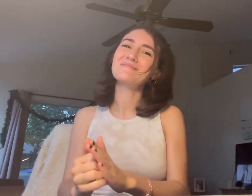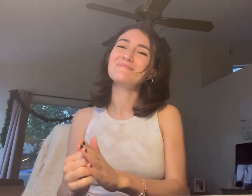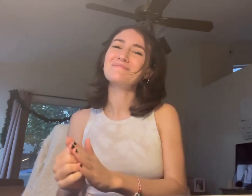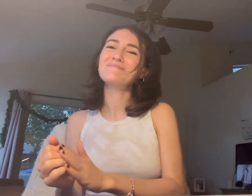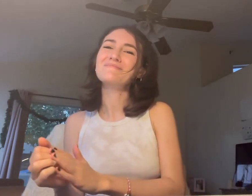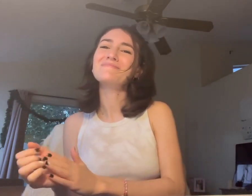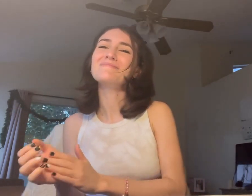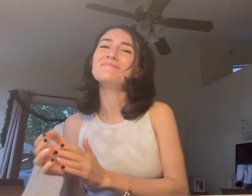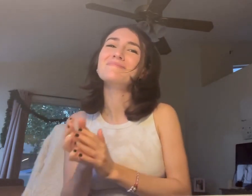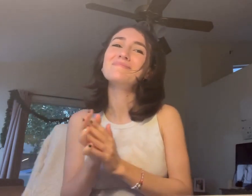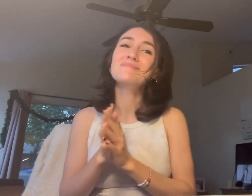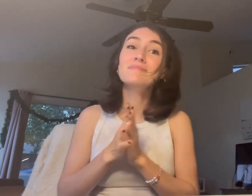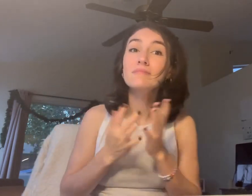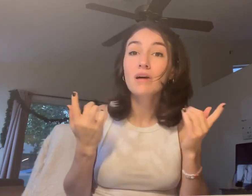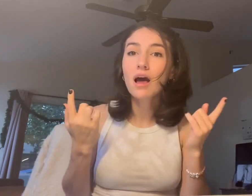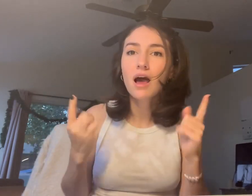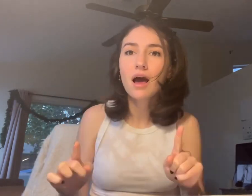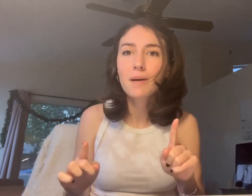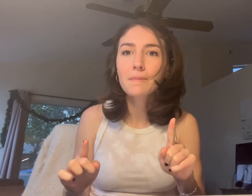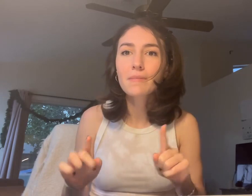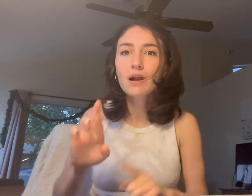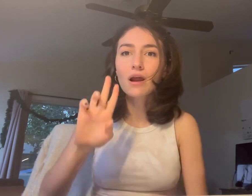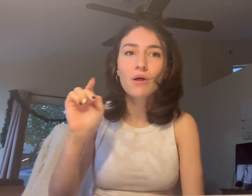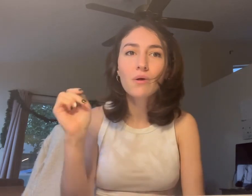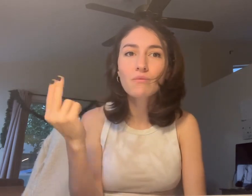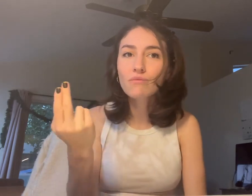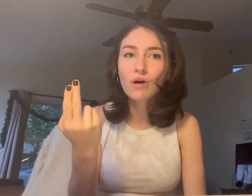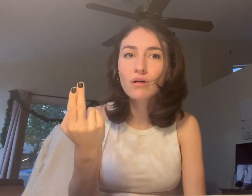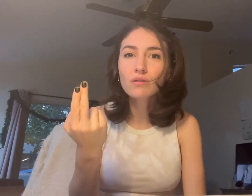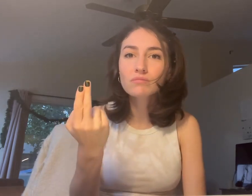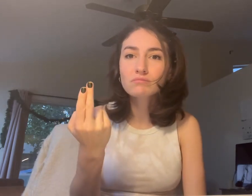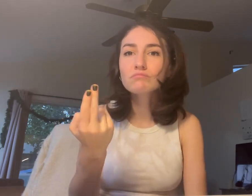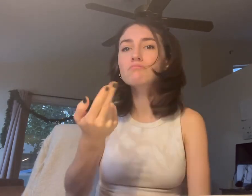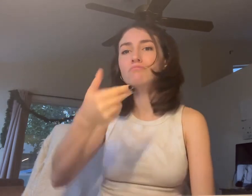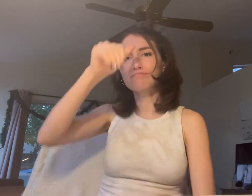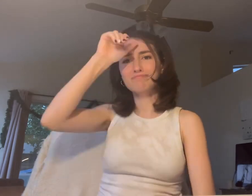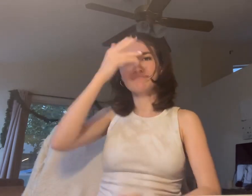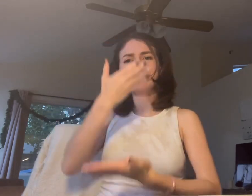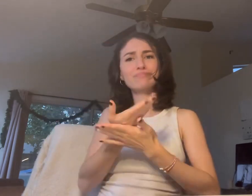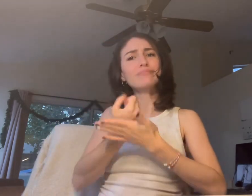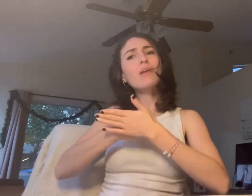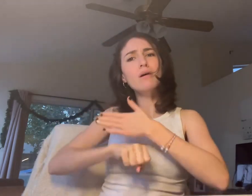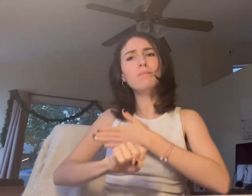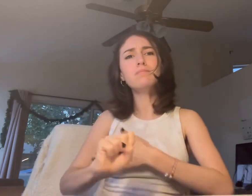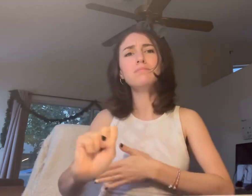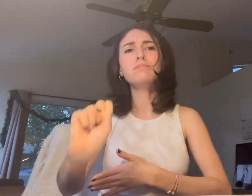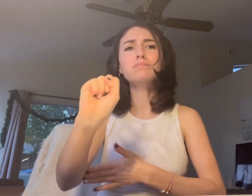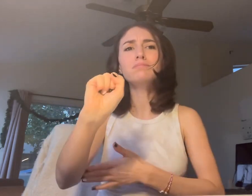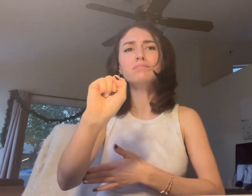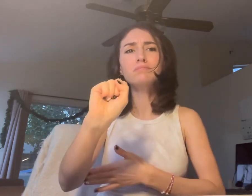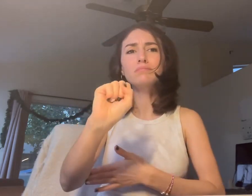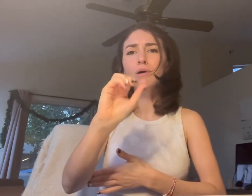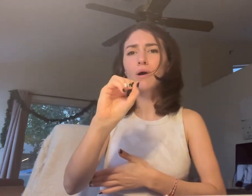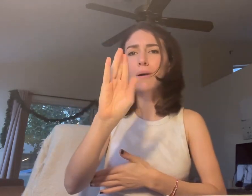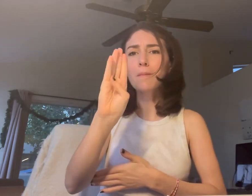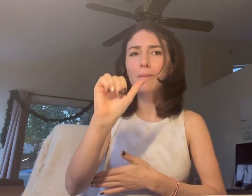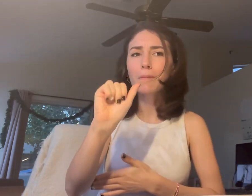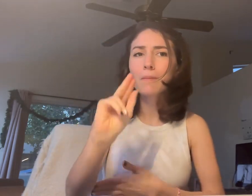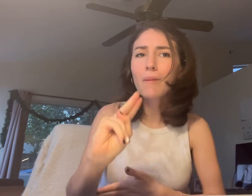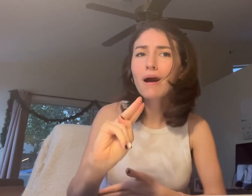And then From Ruth, who gave birth to a son Obed, who gave birth to